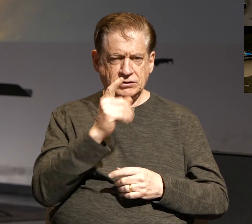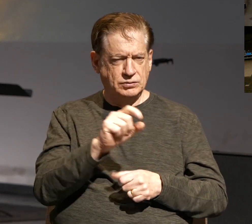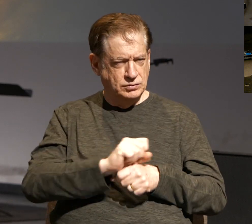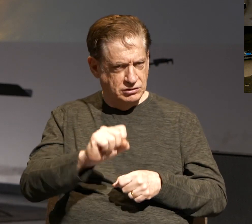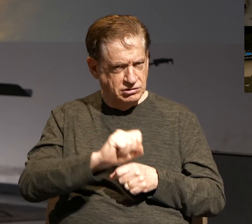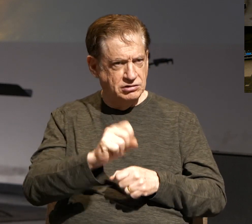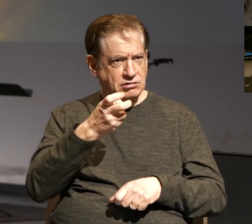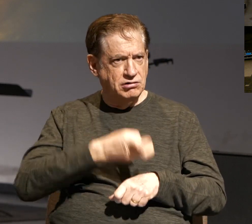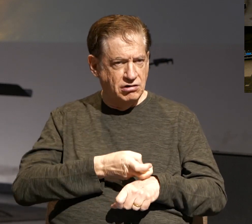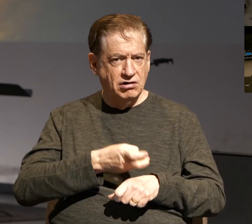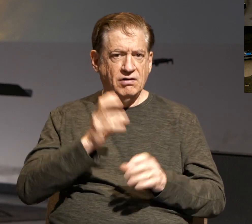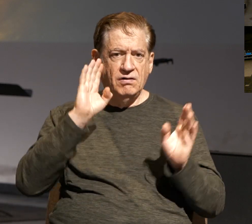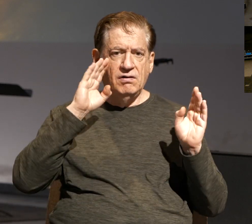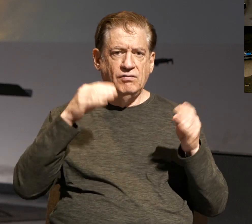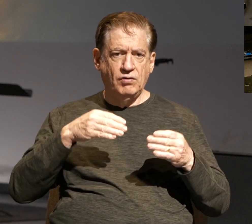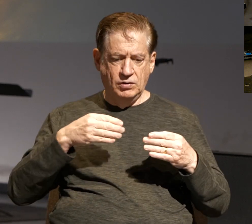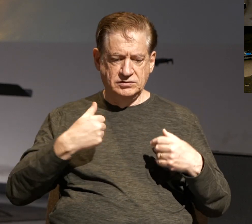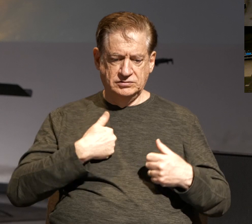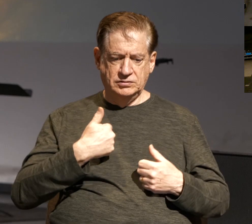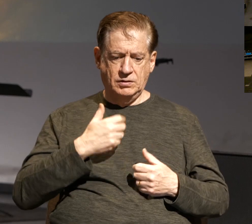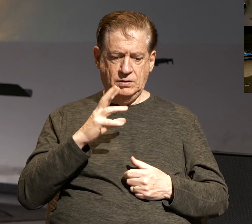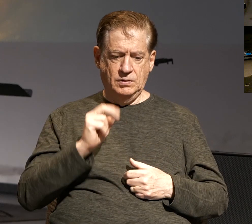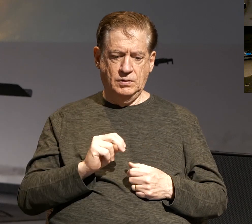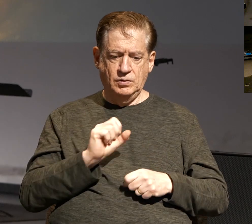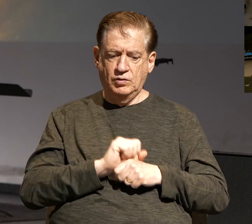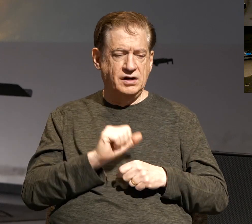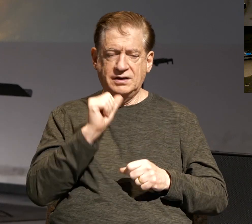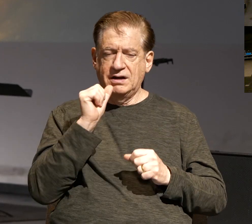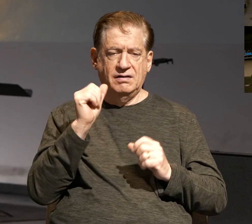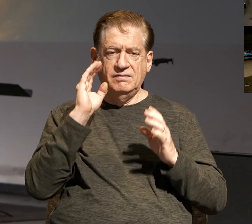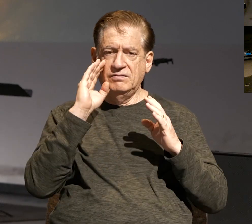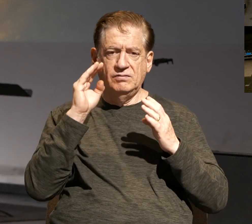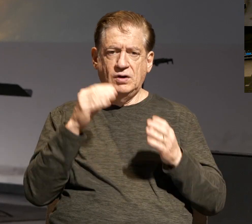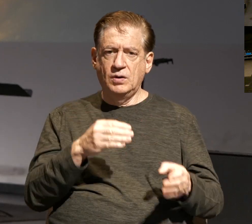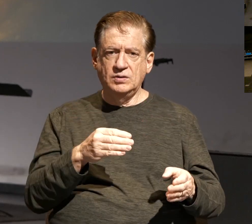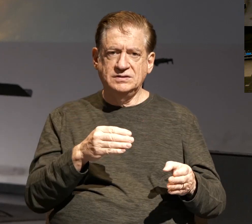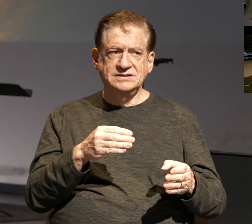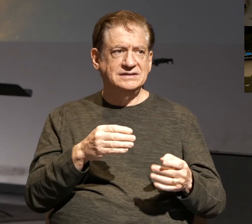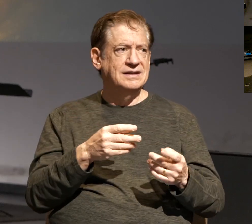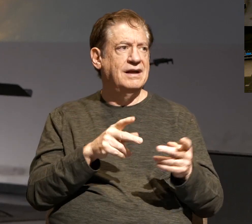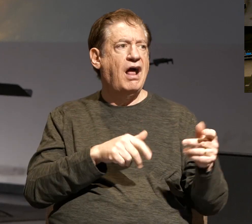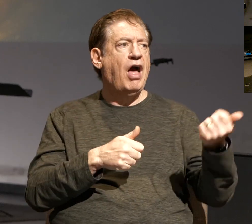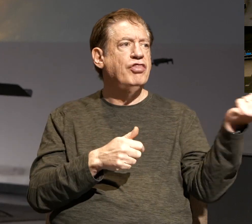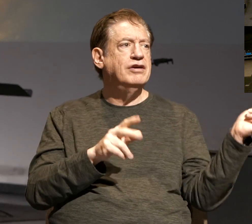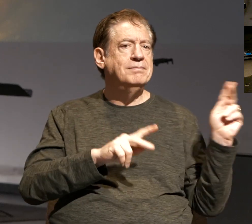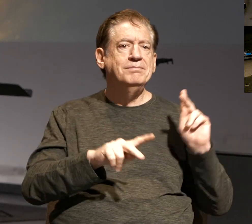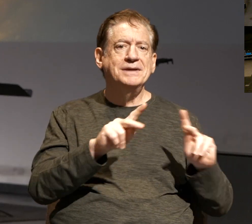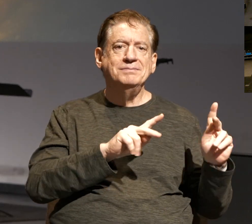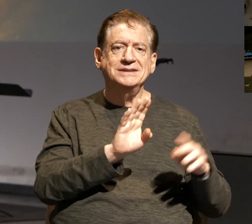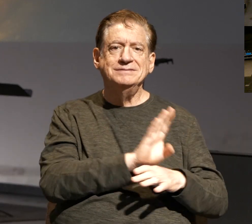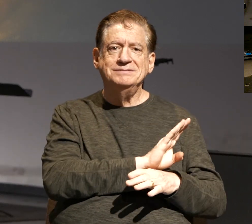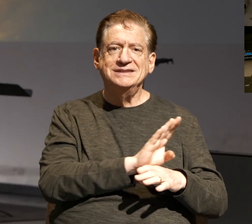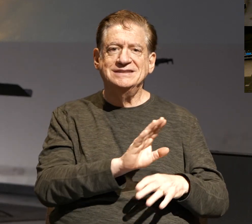hard focus on your own work instead of focusing on the affairs of others.